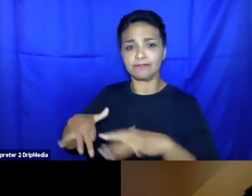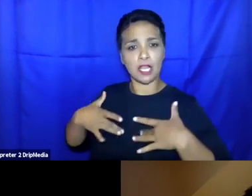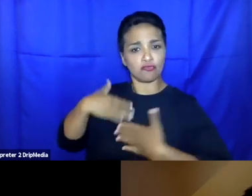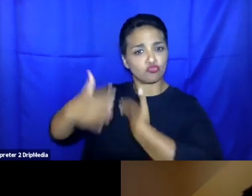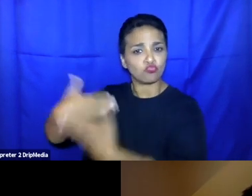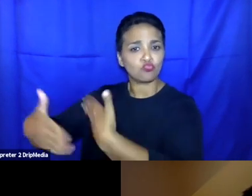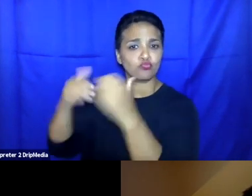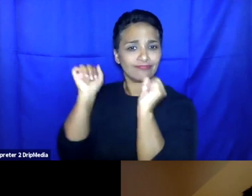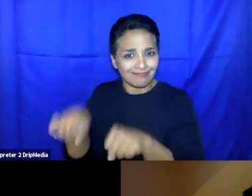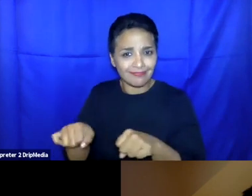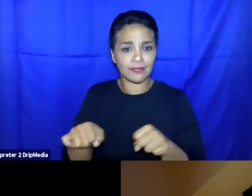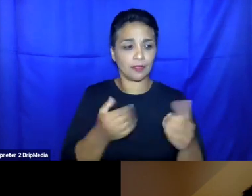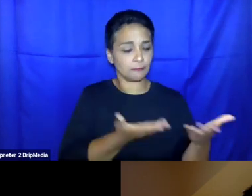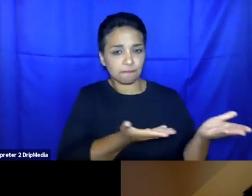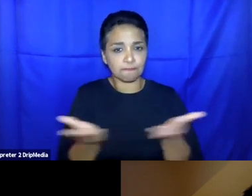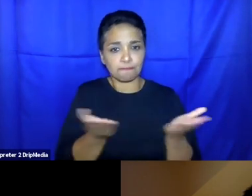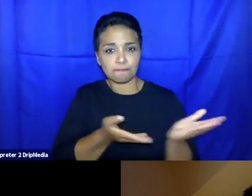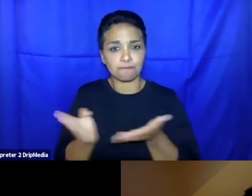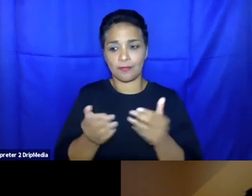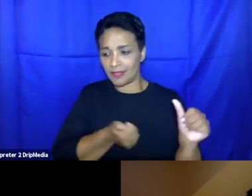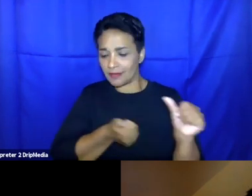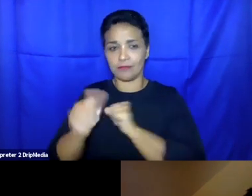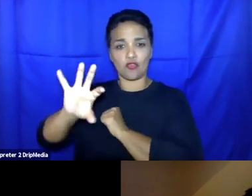of people from Europe.